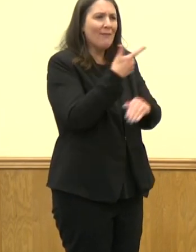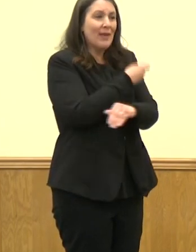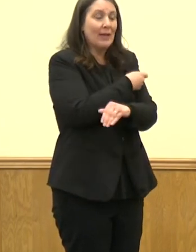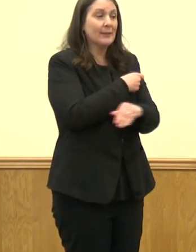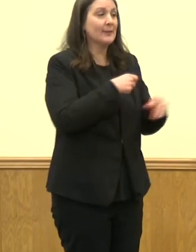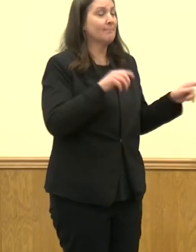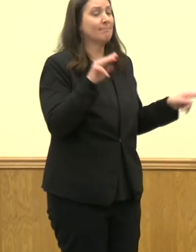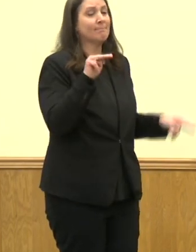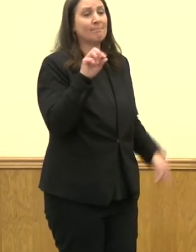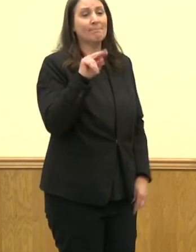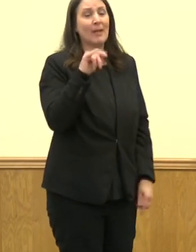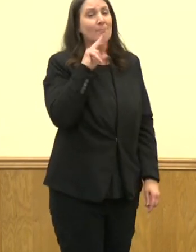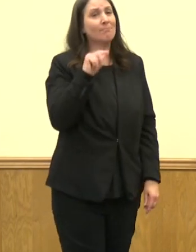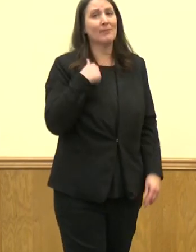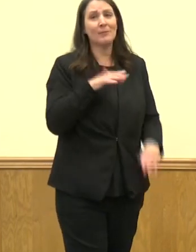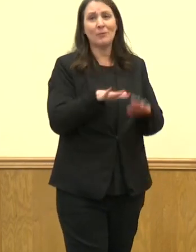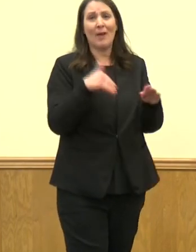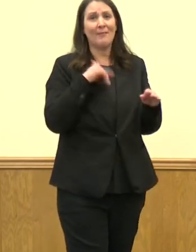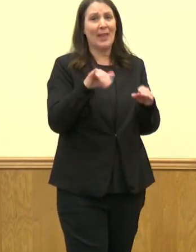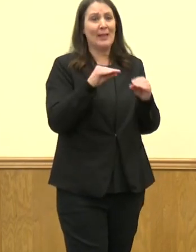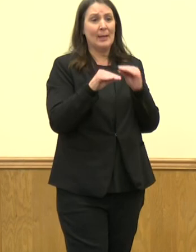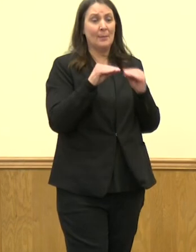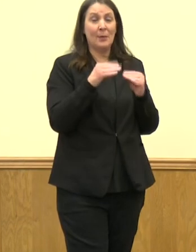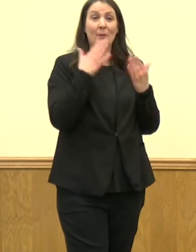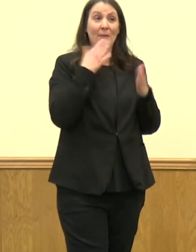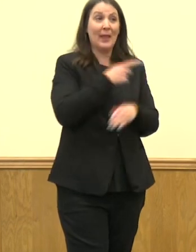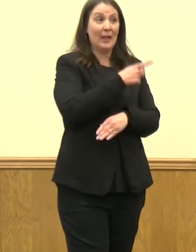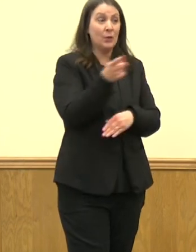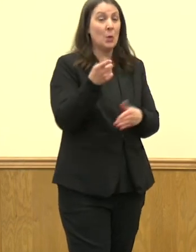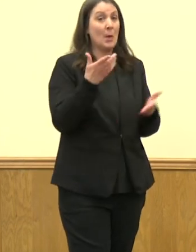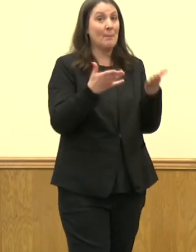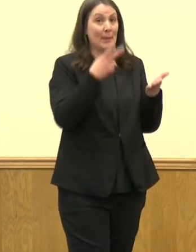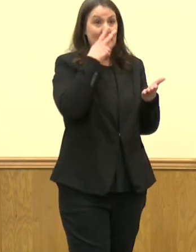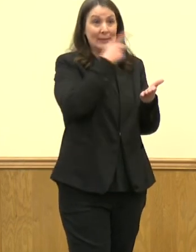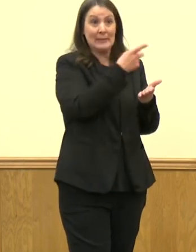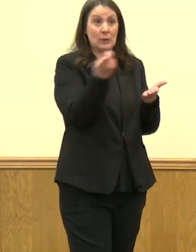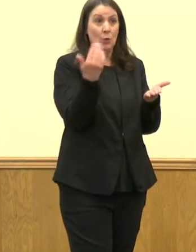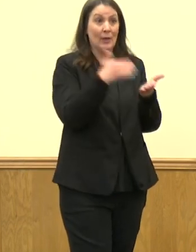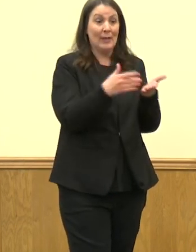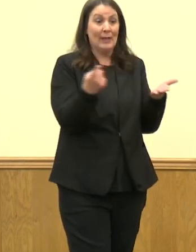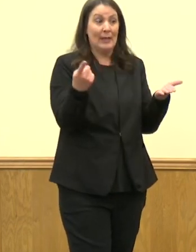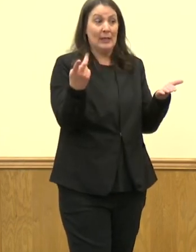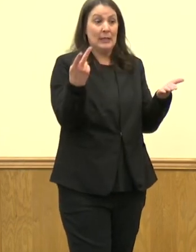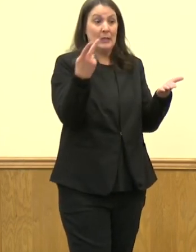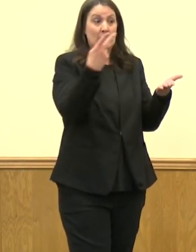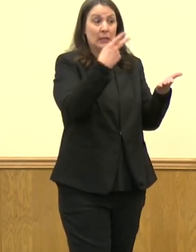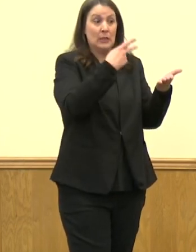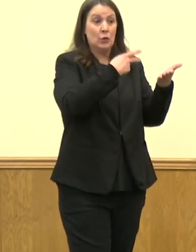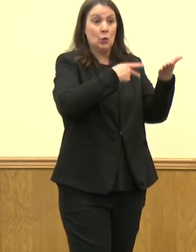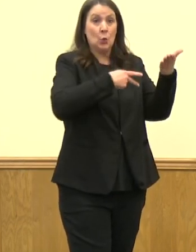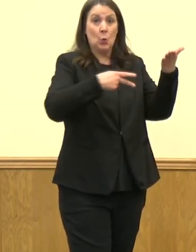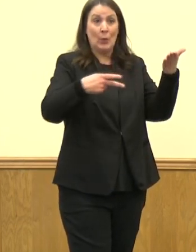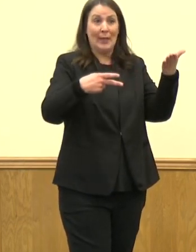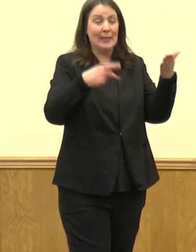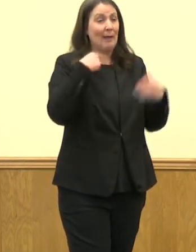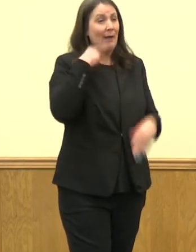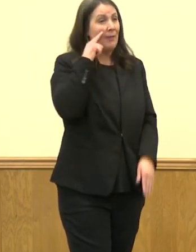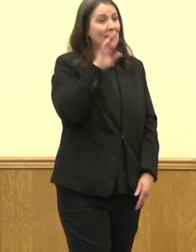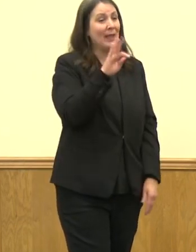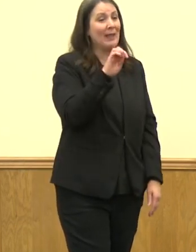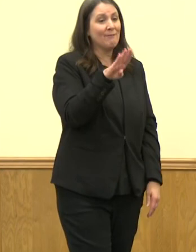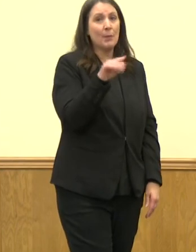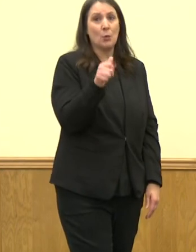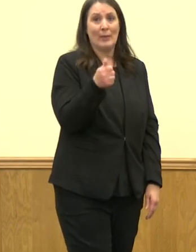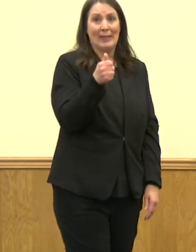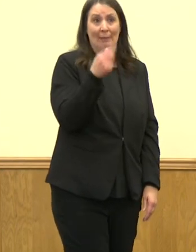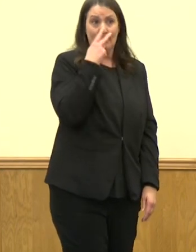Well, thank you, everyone. We will most likely be doing our next press briefing on Thursday, February 10th, I believe is the actual date.